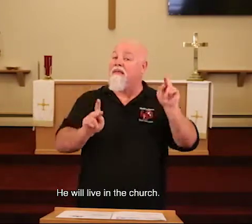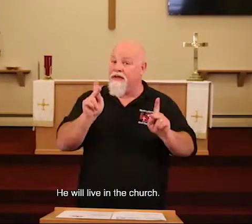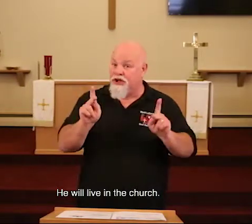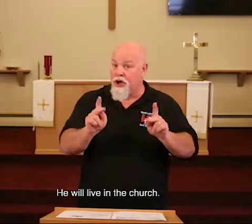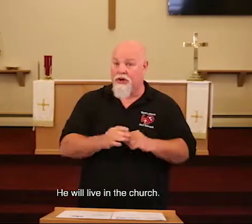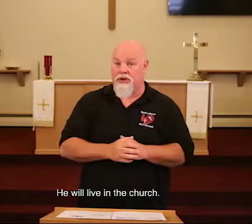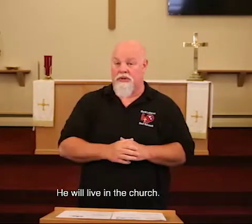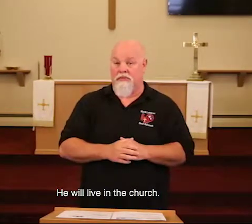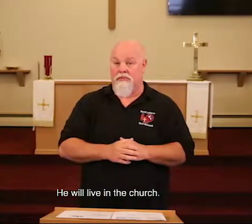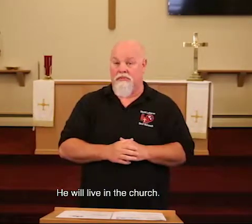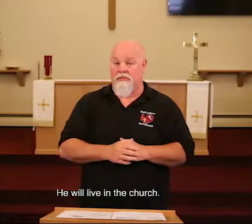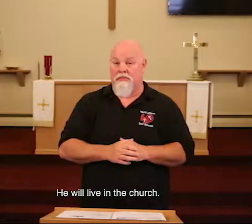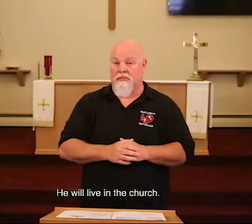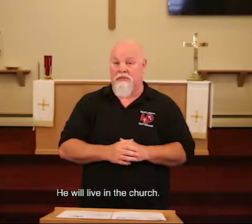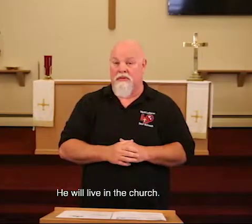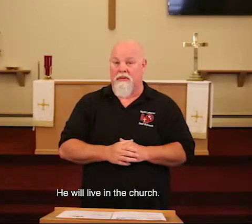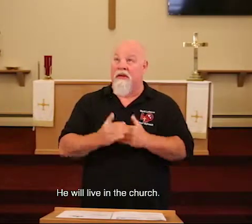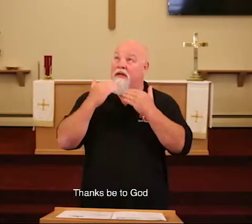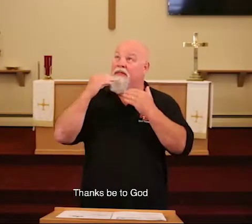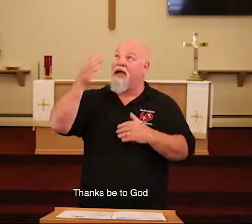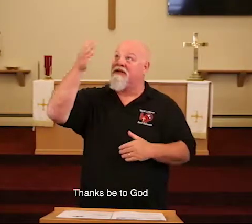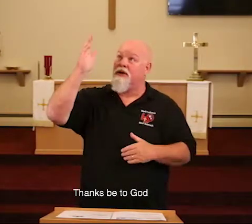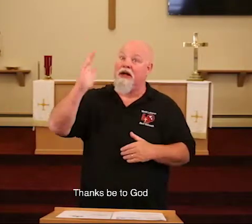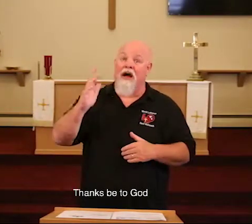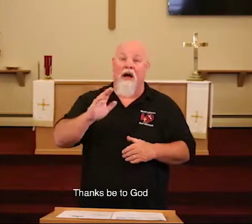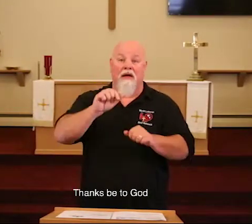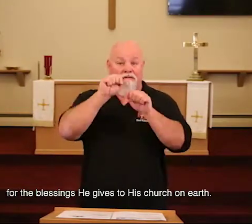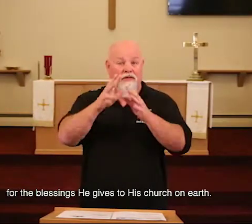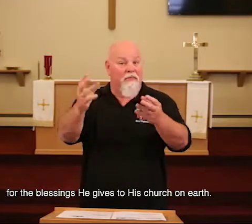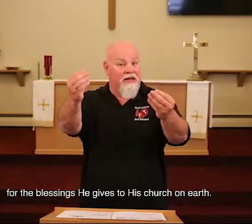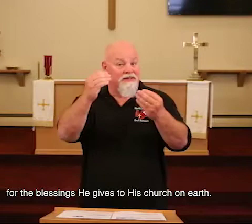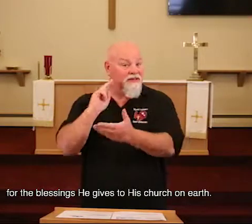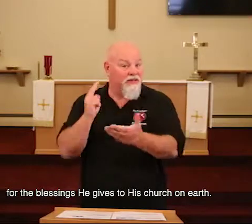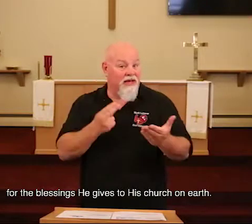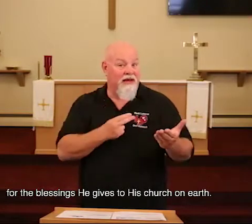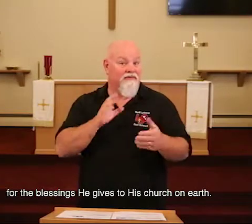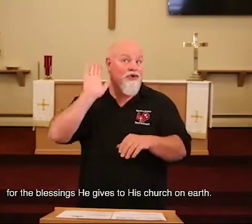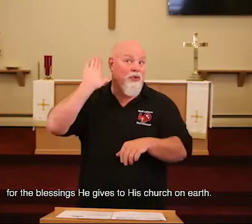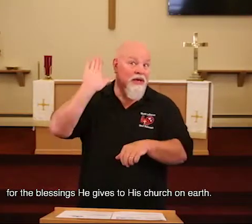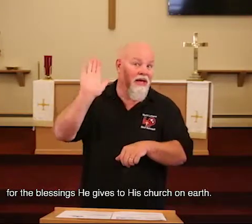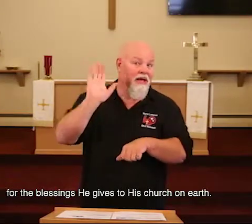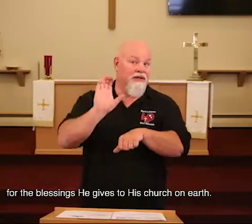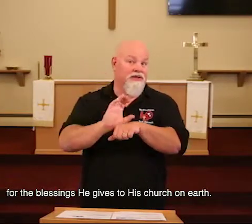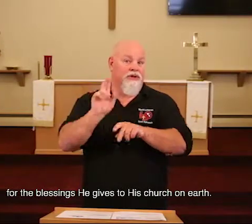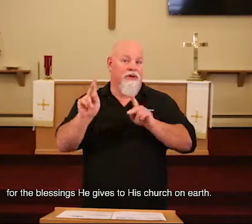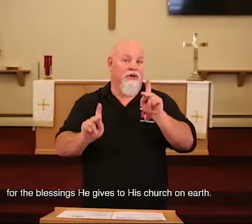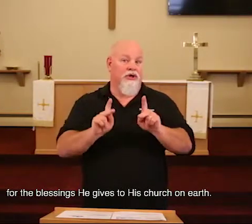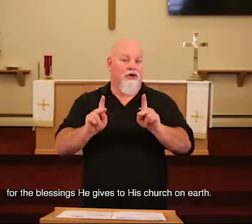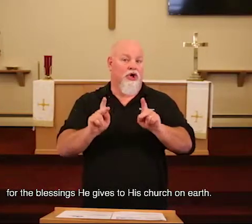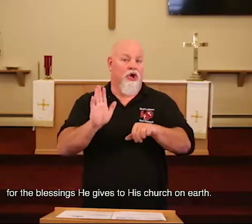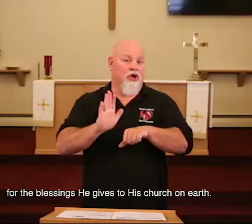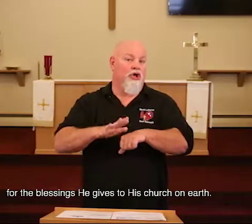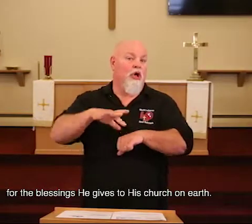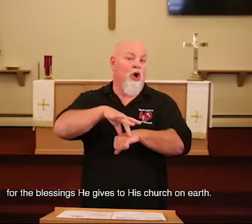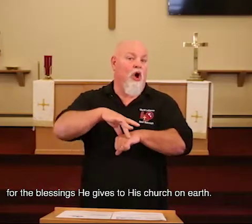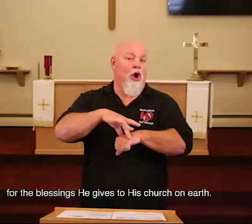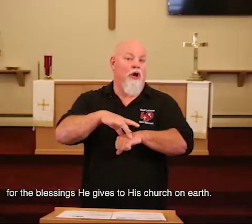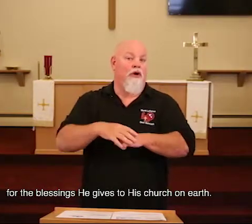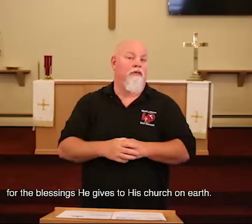the church. Thanks be to God for the blessings he gives to his church on earth.